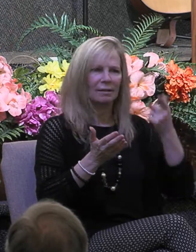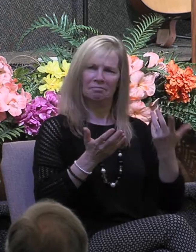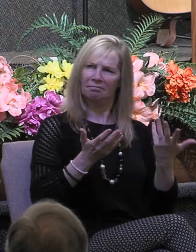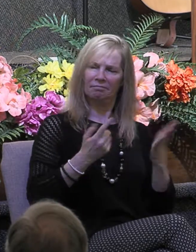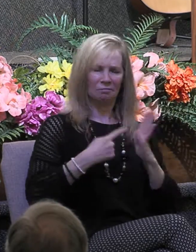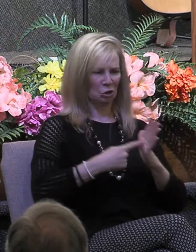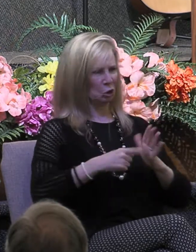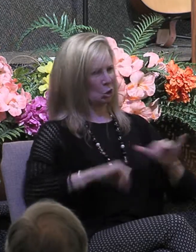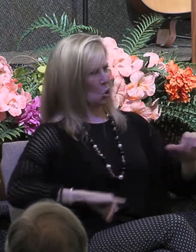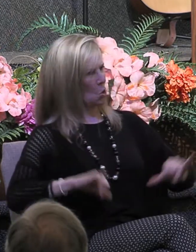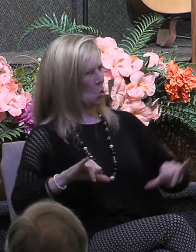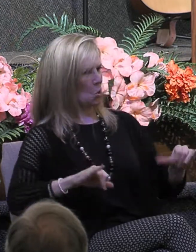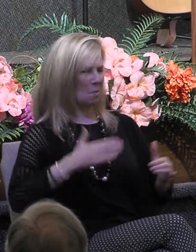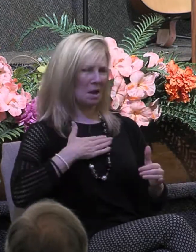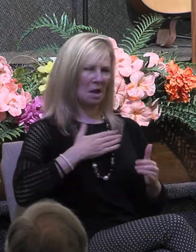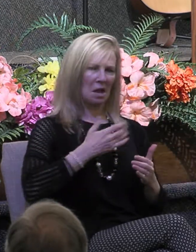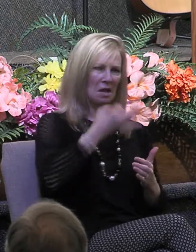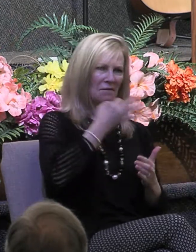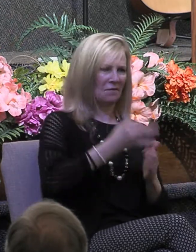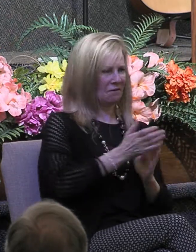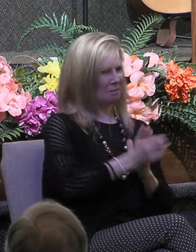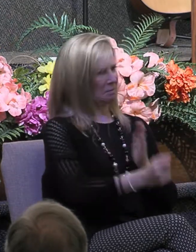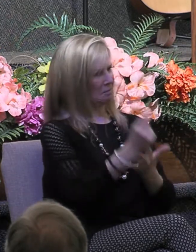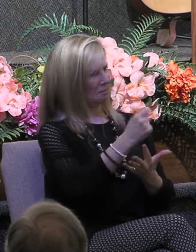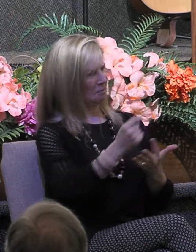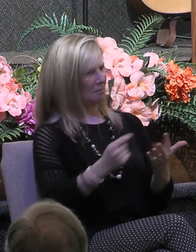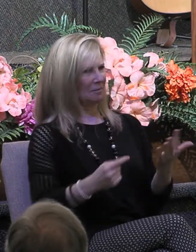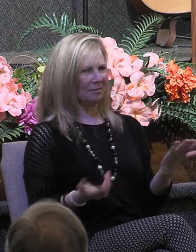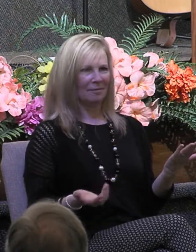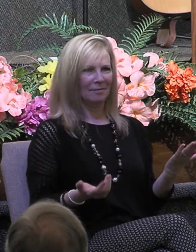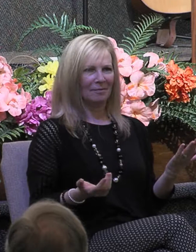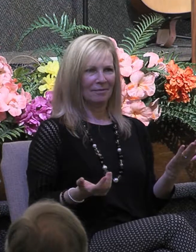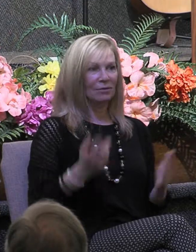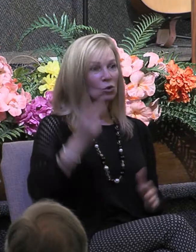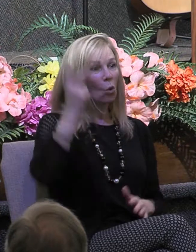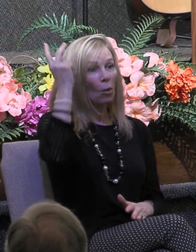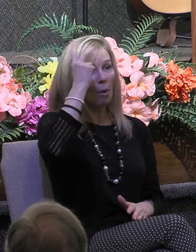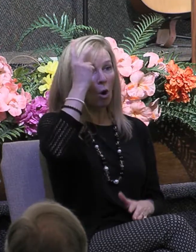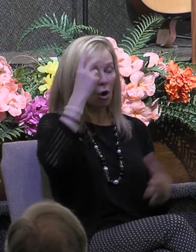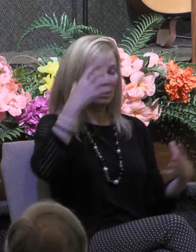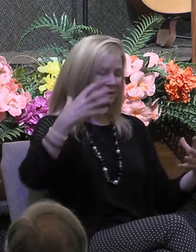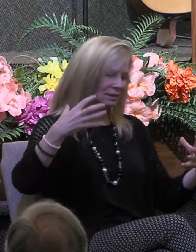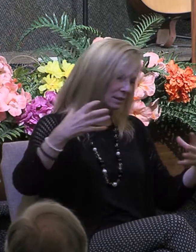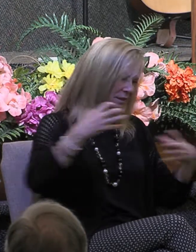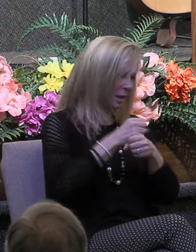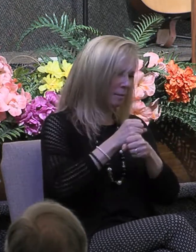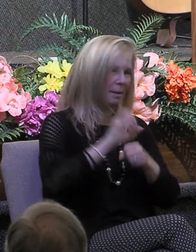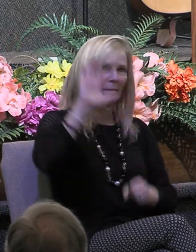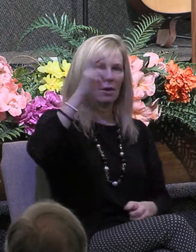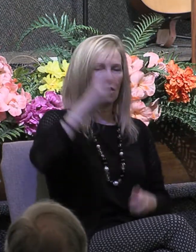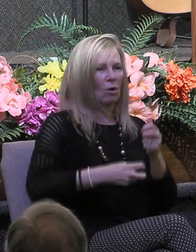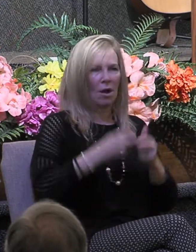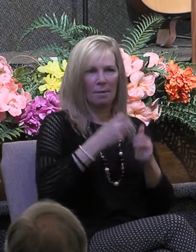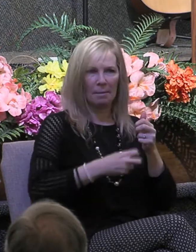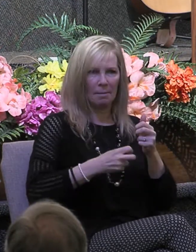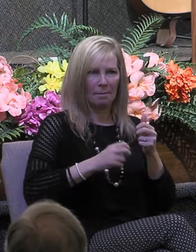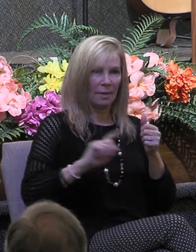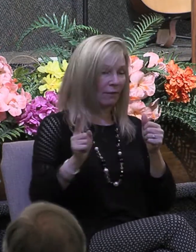off. And Paul summed up their problem in the first part of verse 31 of chapter